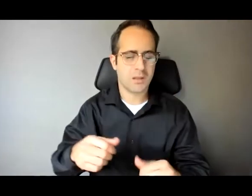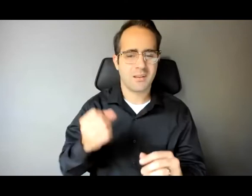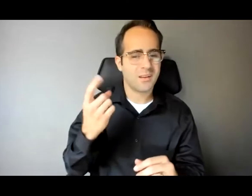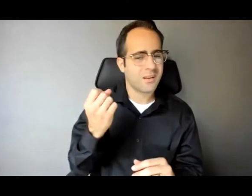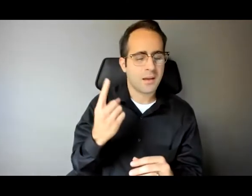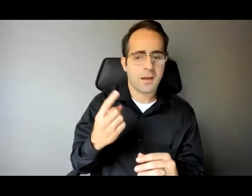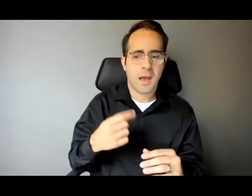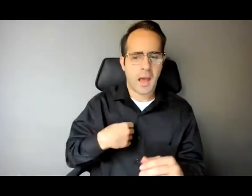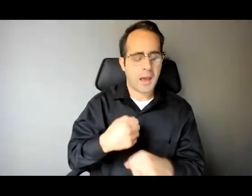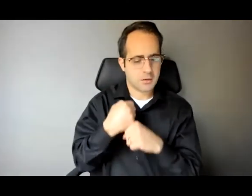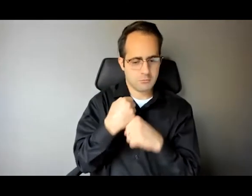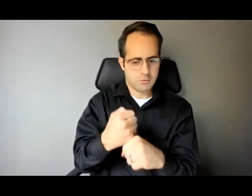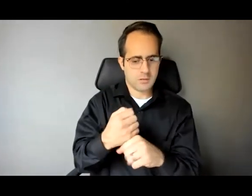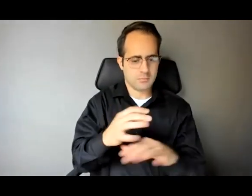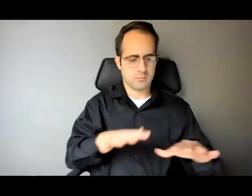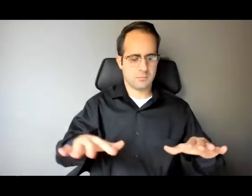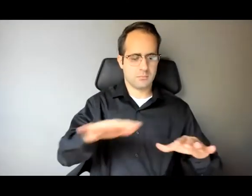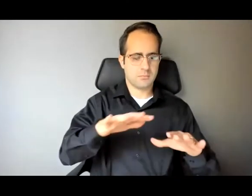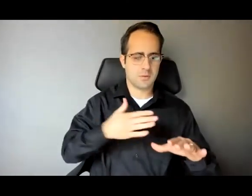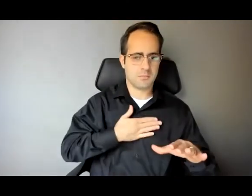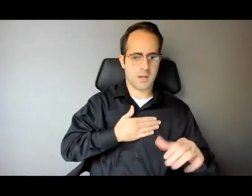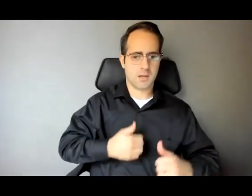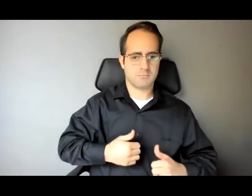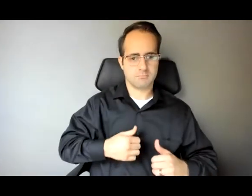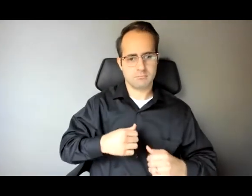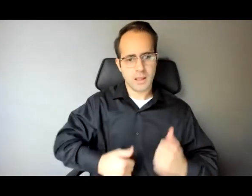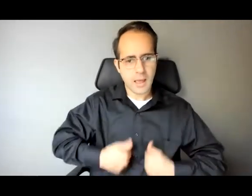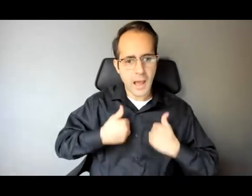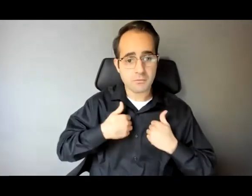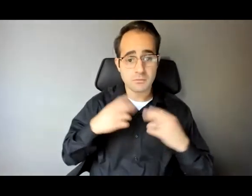because I do believe that each of us can can help create the world we want to live in